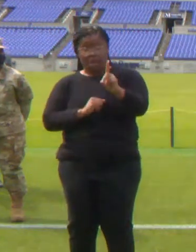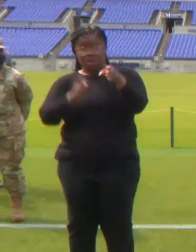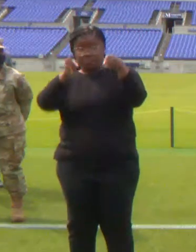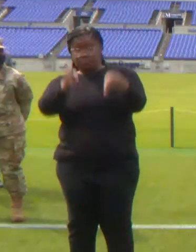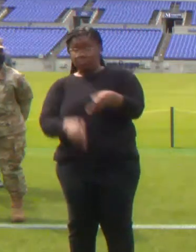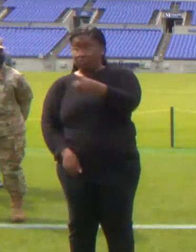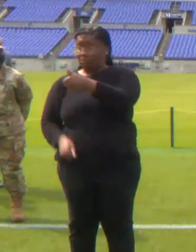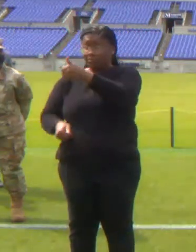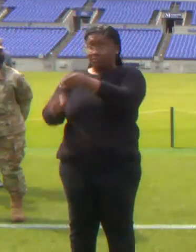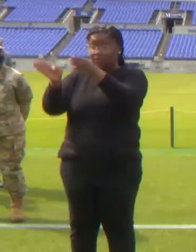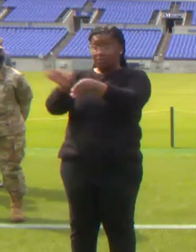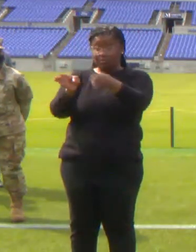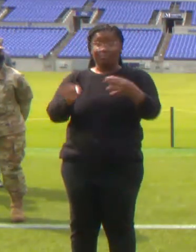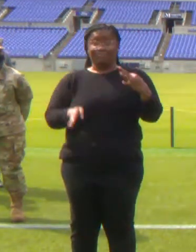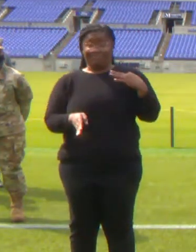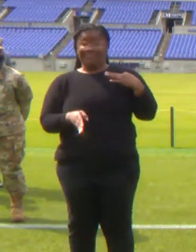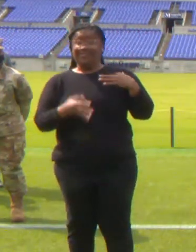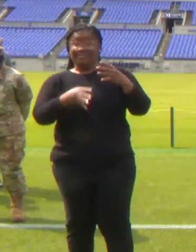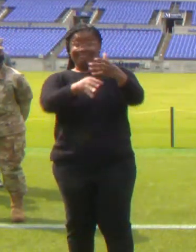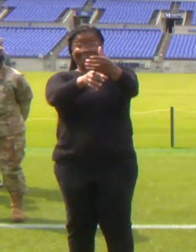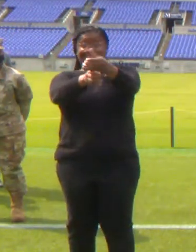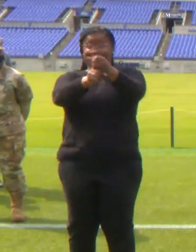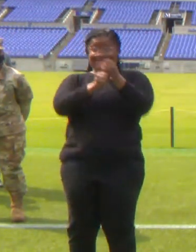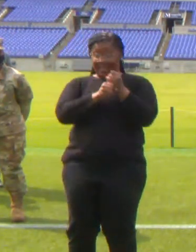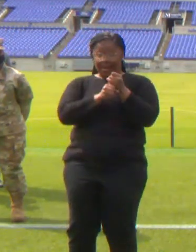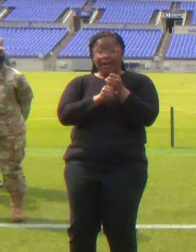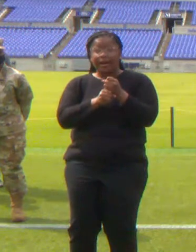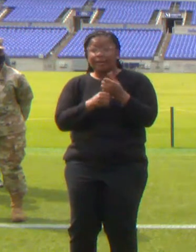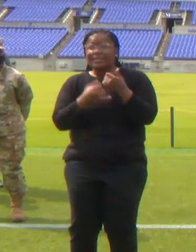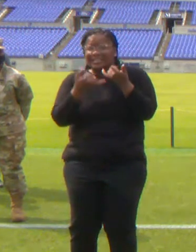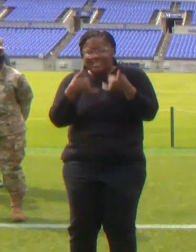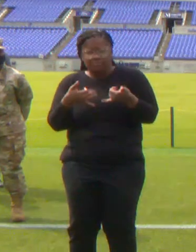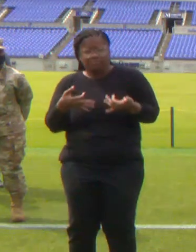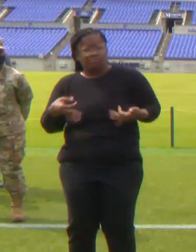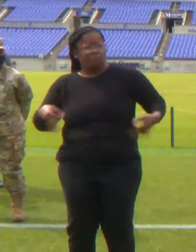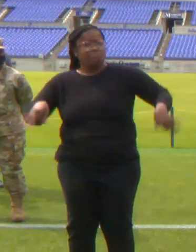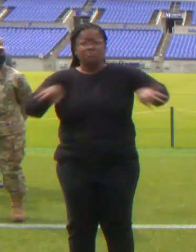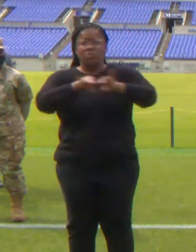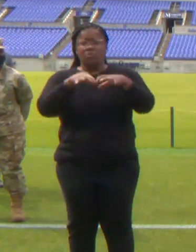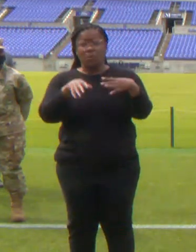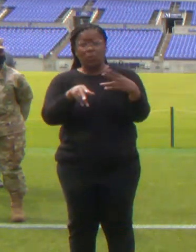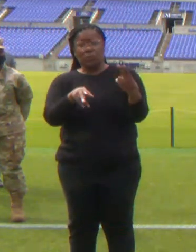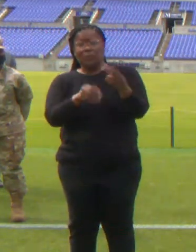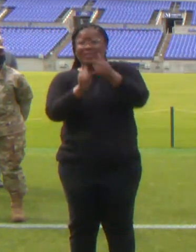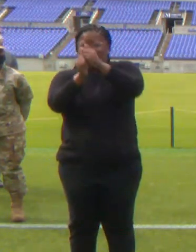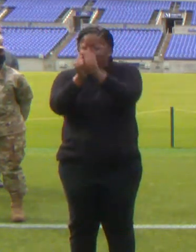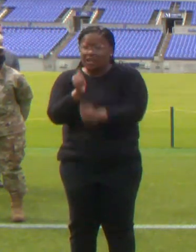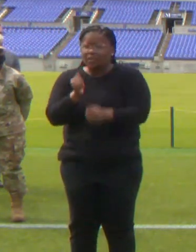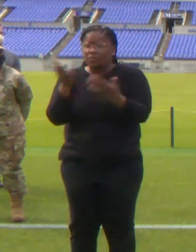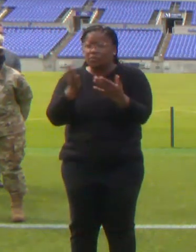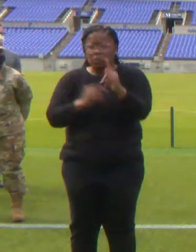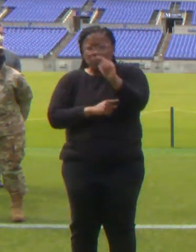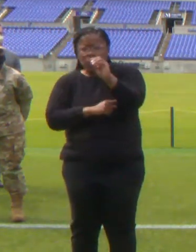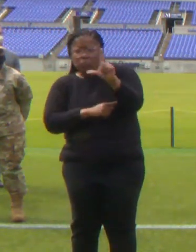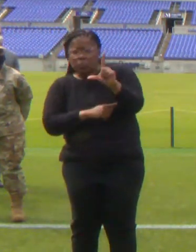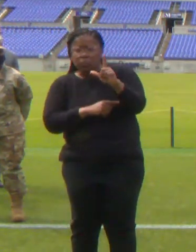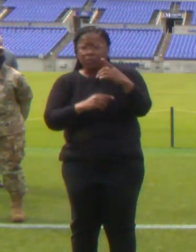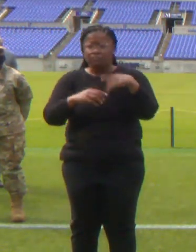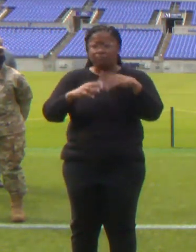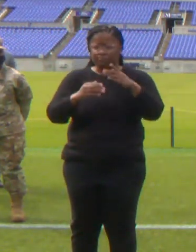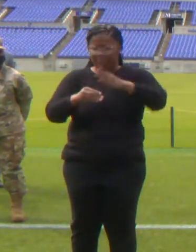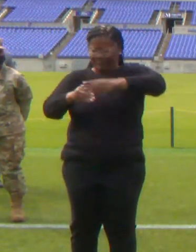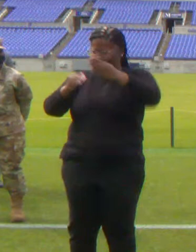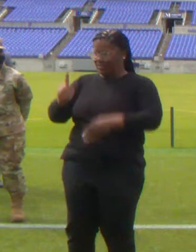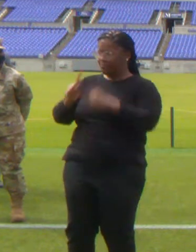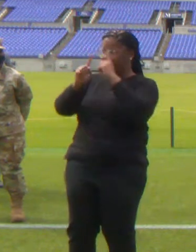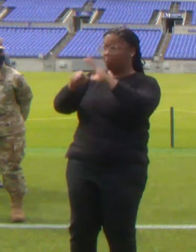COVID vaccines, it is still important that we continue to use every tool at our disposal to end this pandemic for